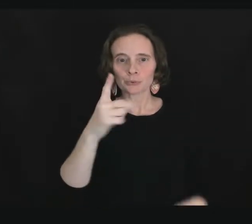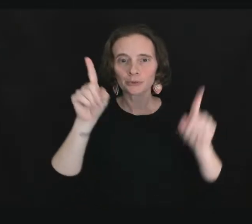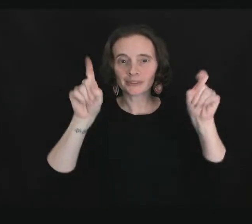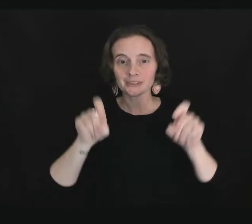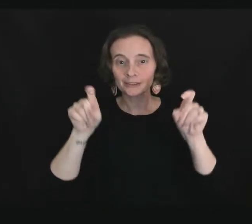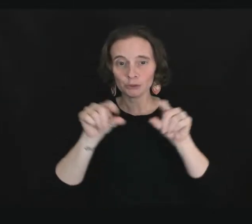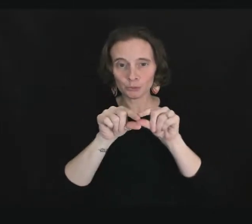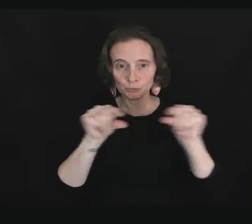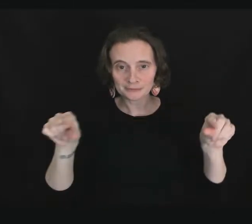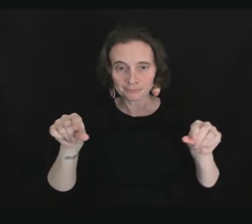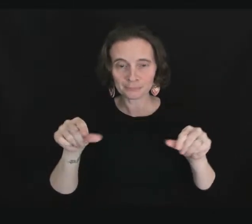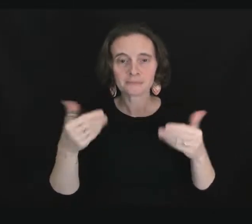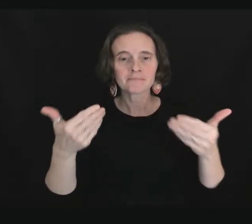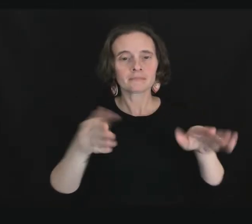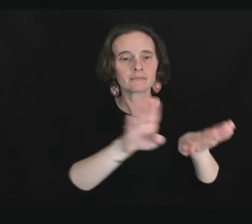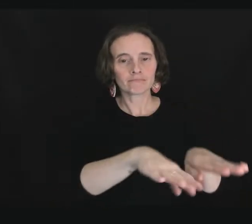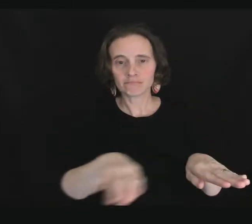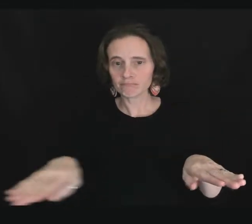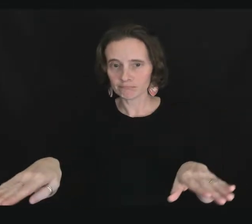two swabs,